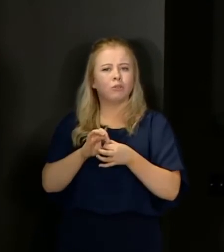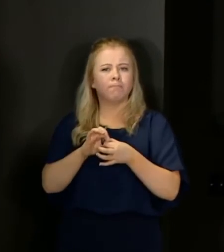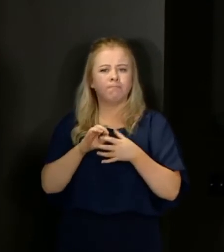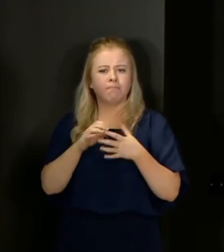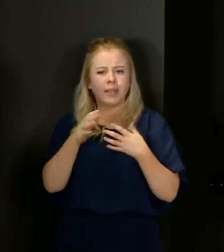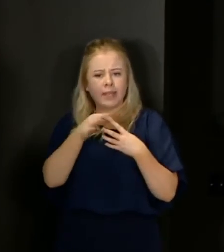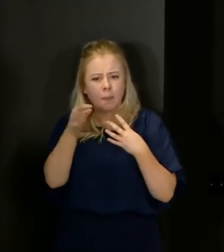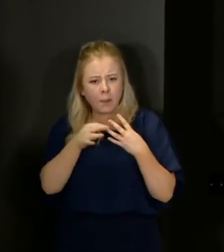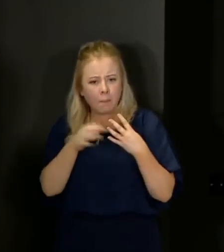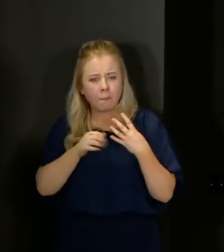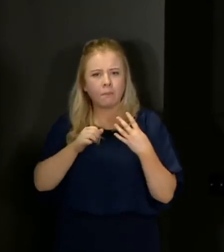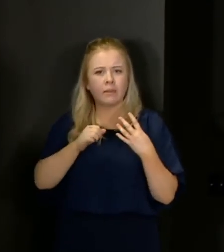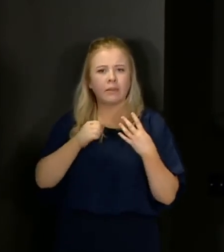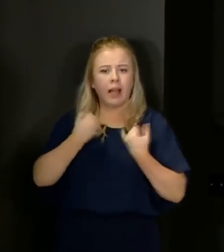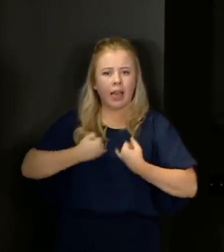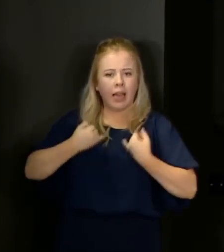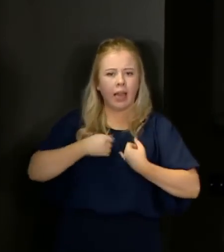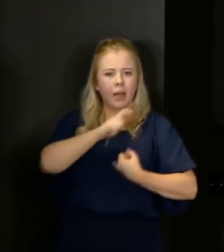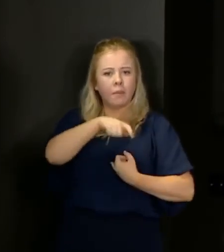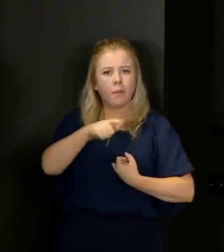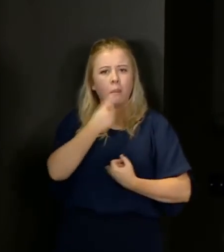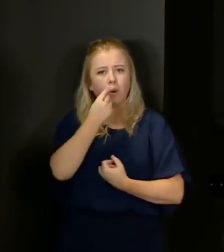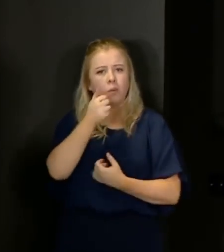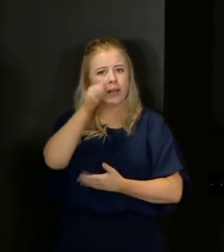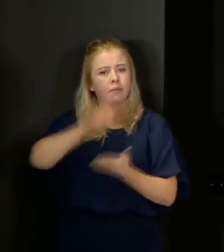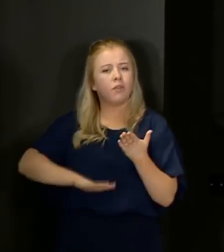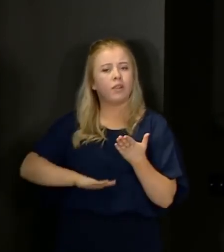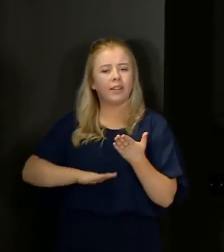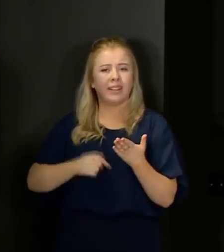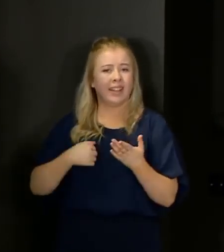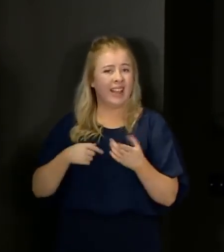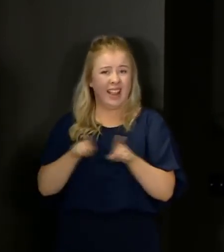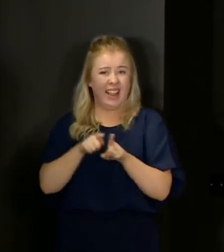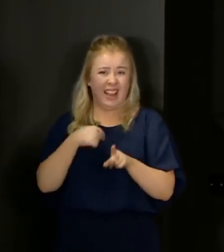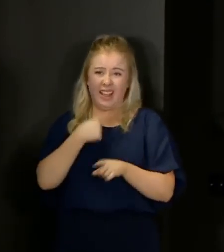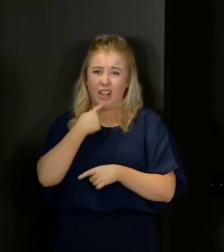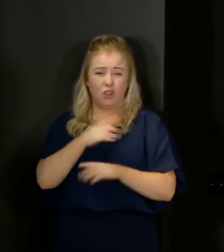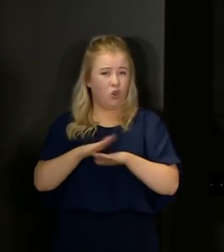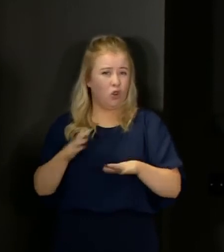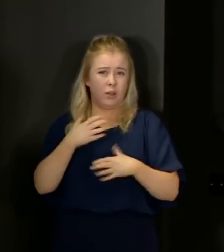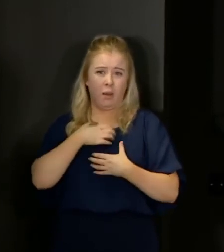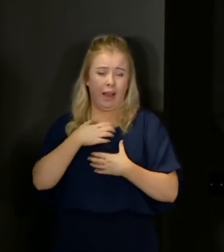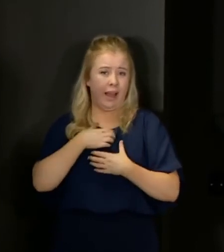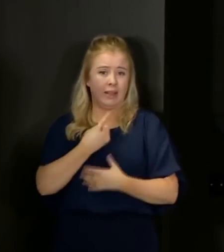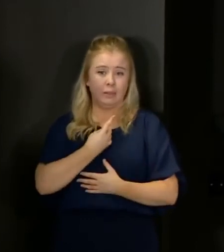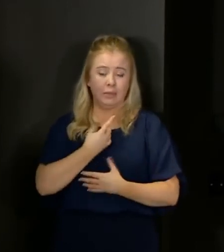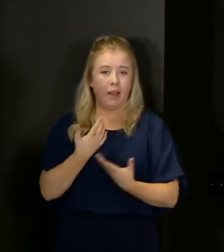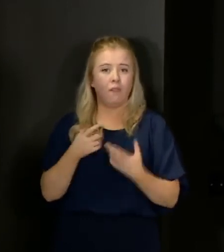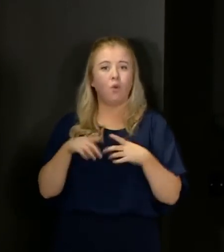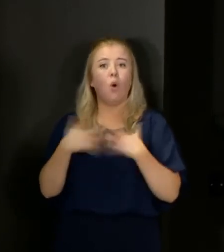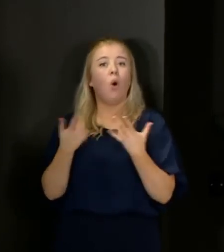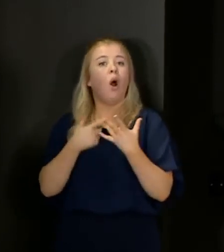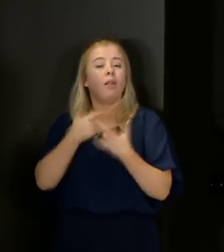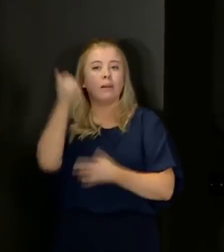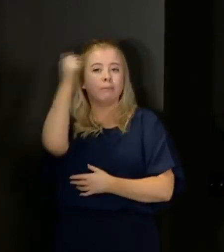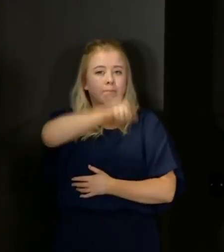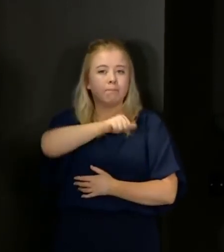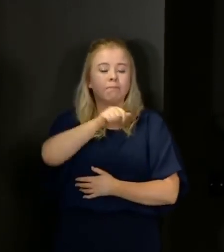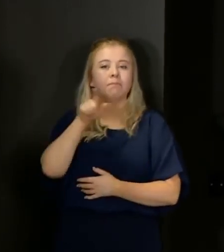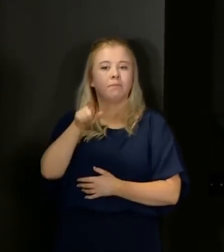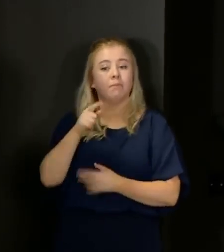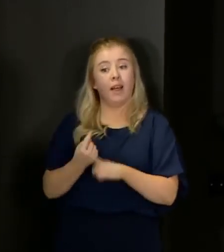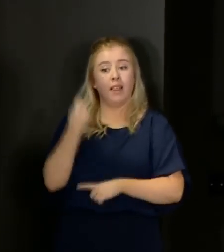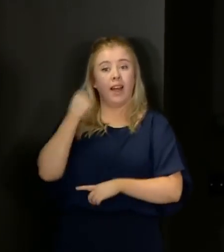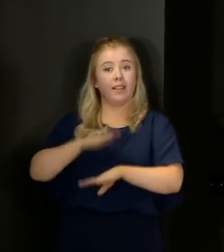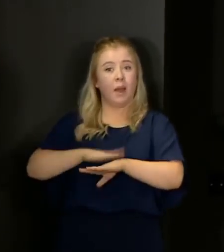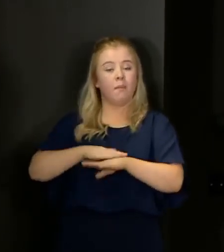symptoms at that point in time that people might experience. As I say, it's no surprise to me or to epidemiologists that at that point